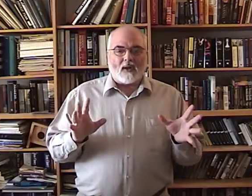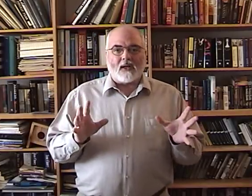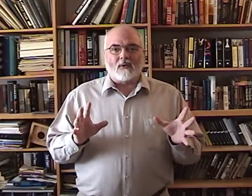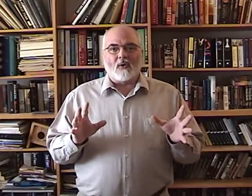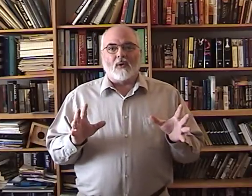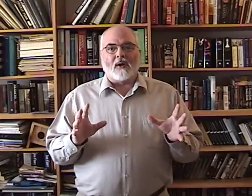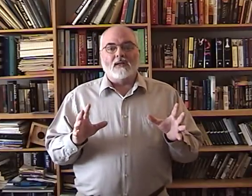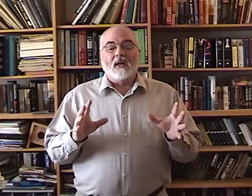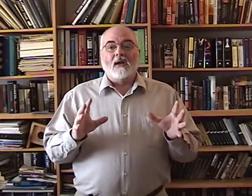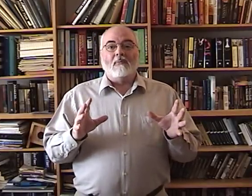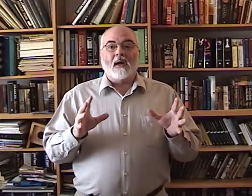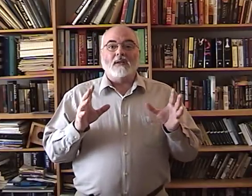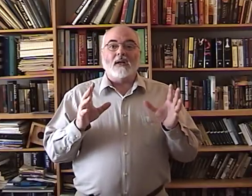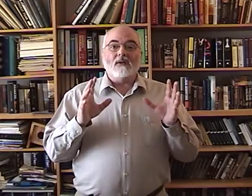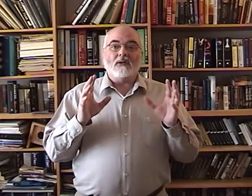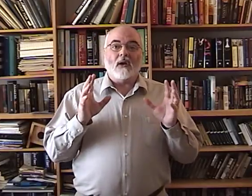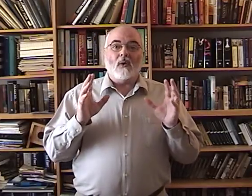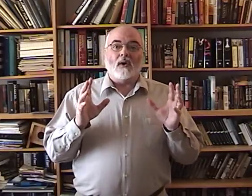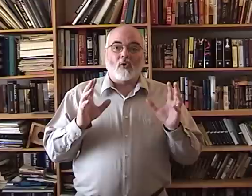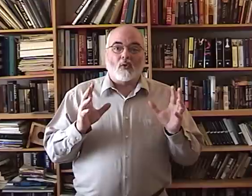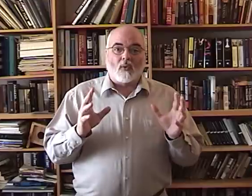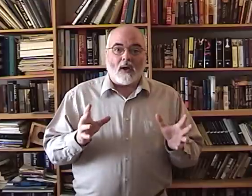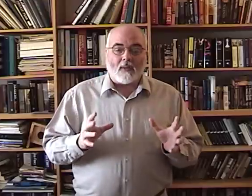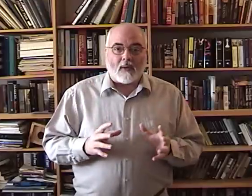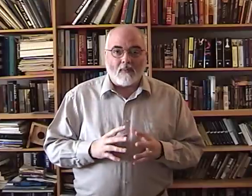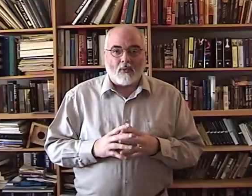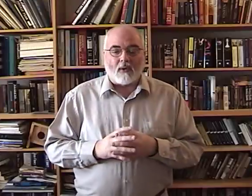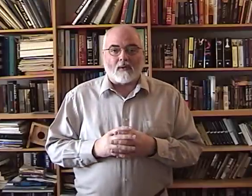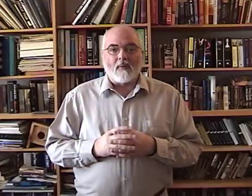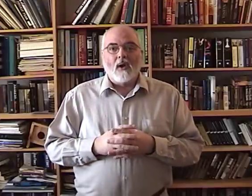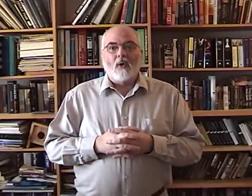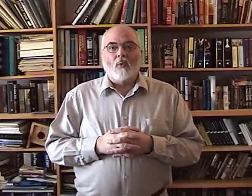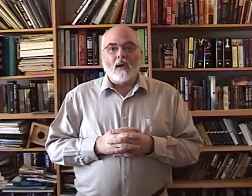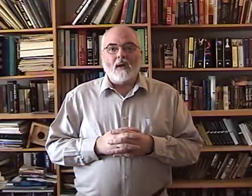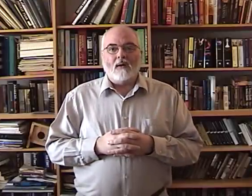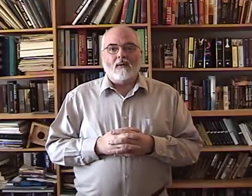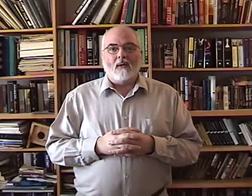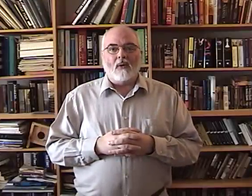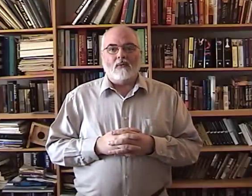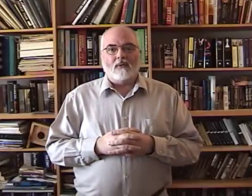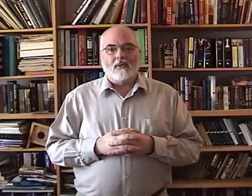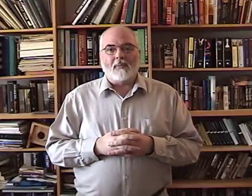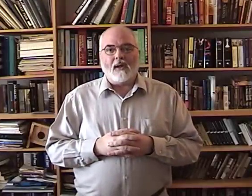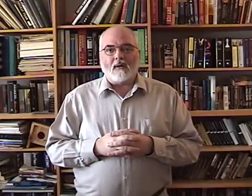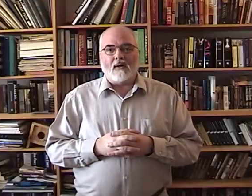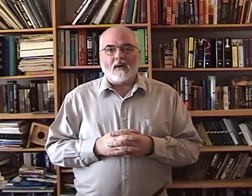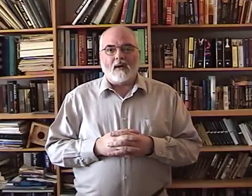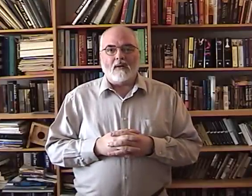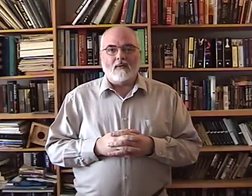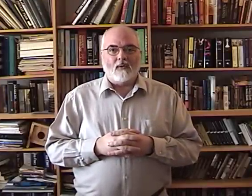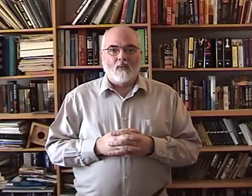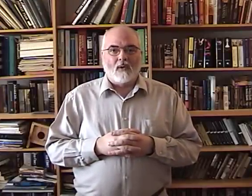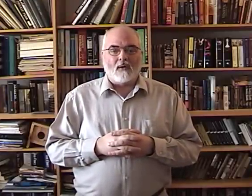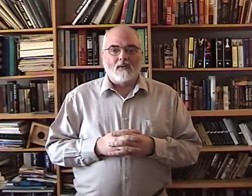of these recordings because it is so incredibly important we don't speak in words